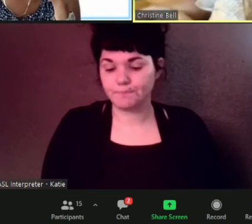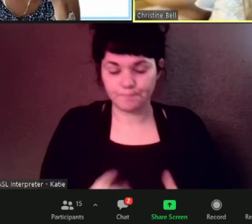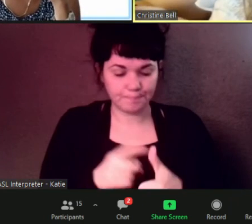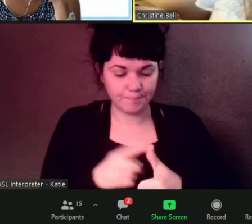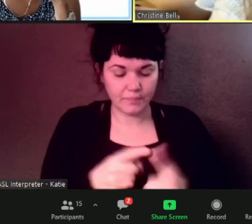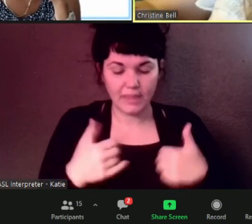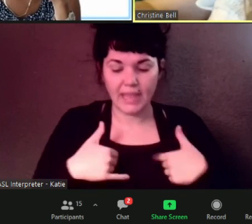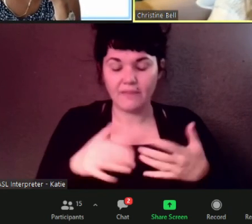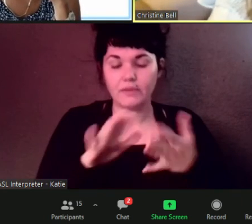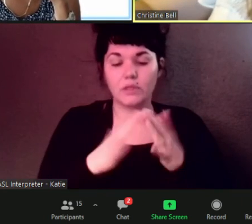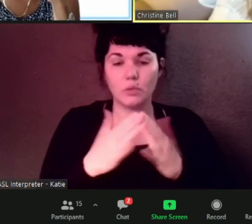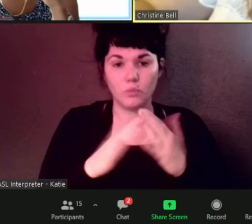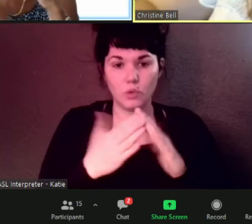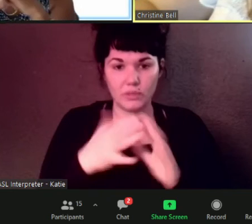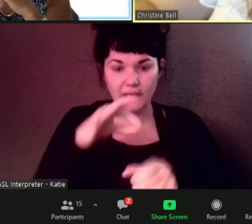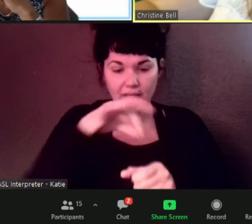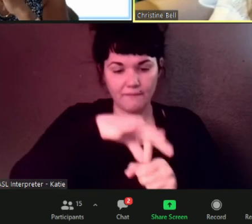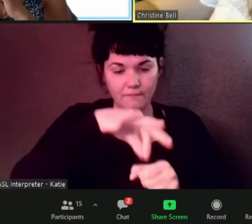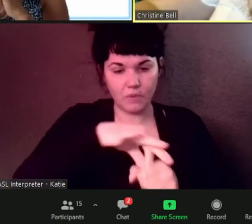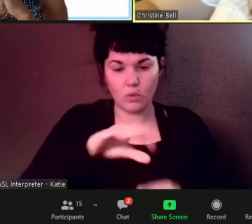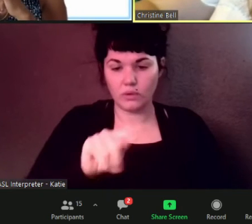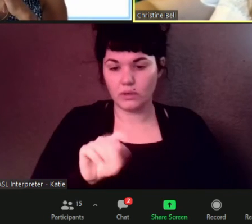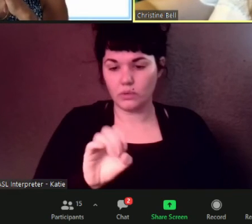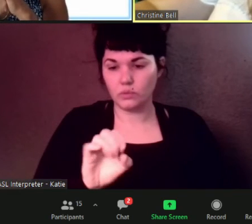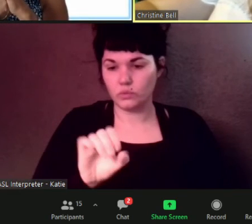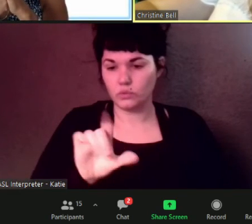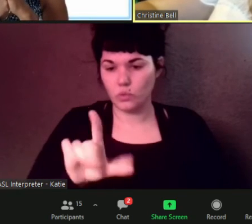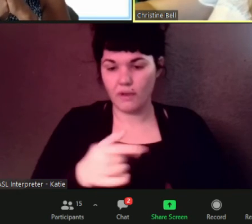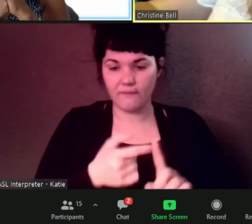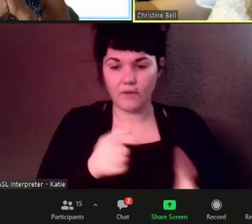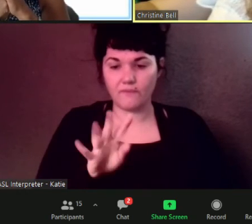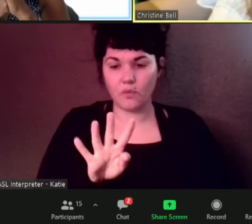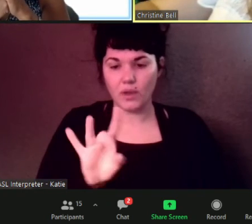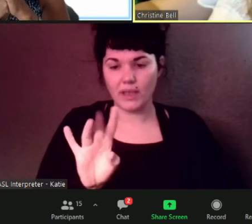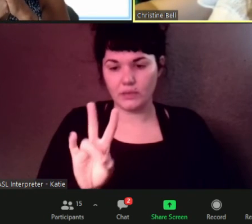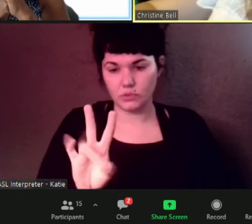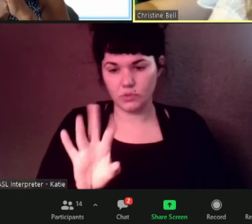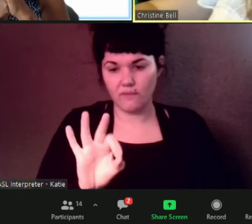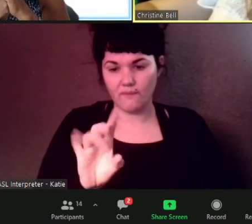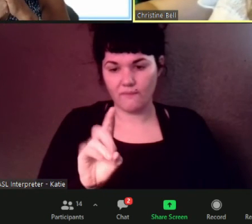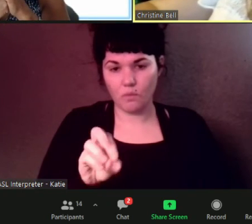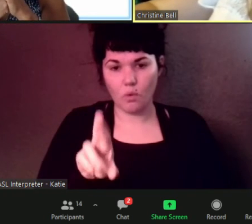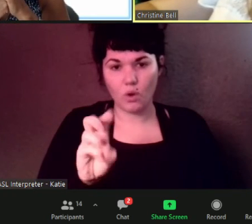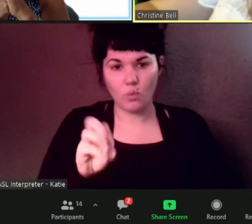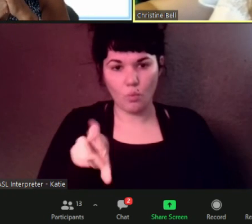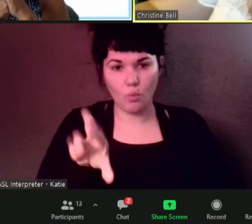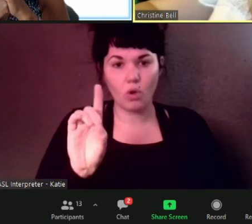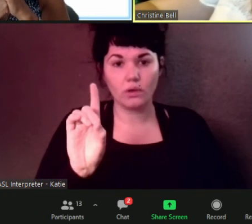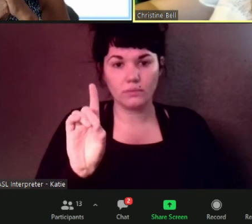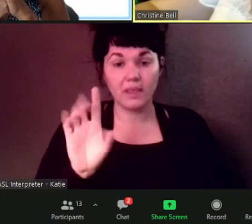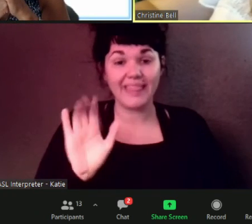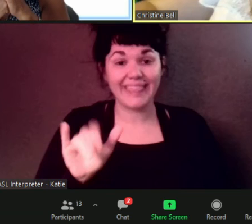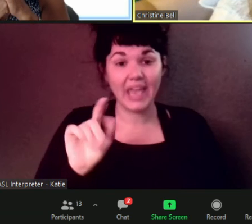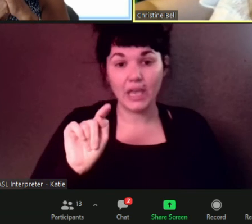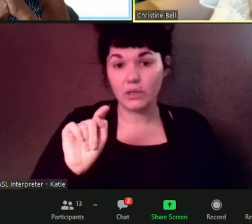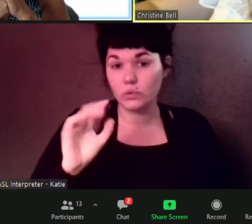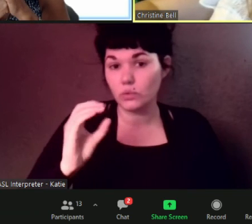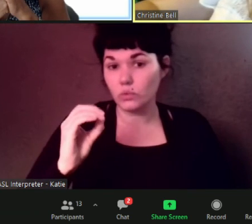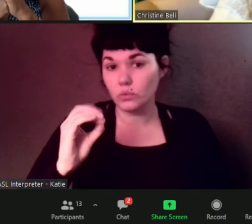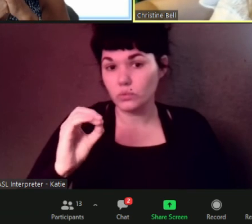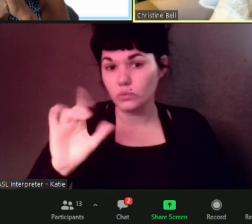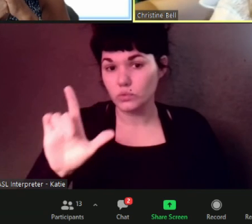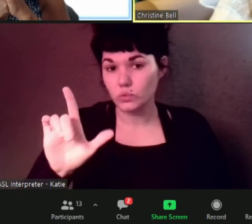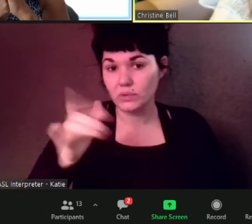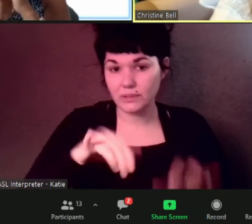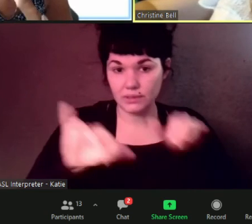voting tool from 482 forward um so we still that tool is still live and we'd love